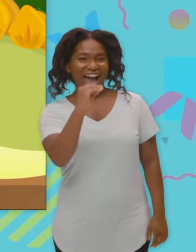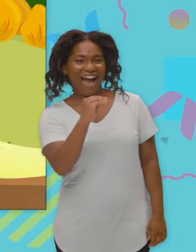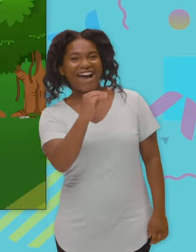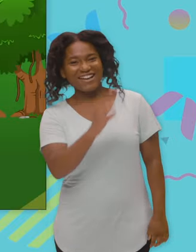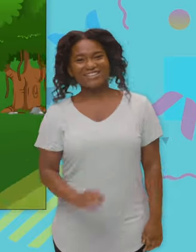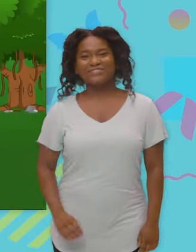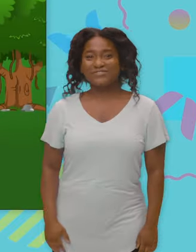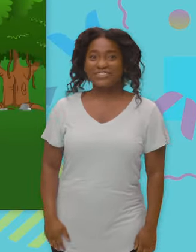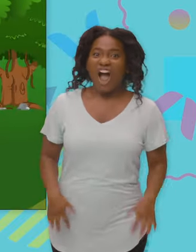roar!